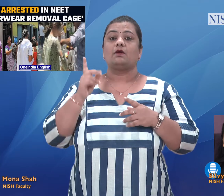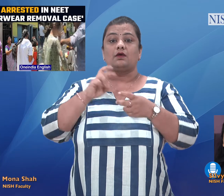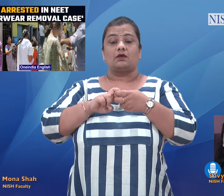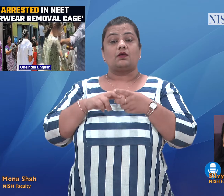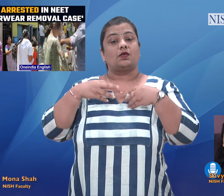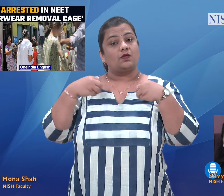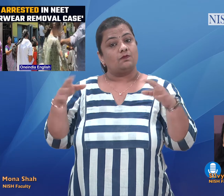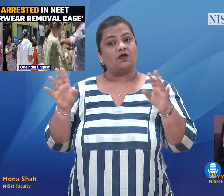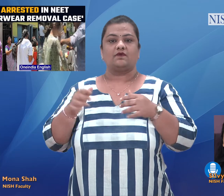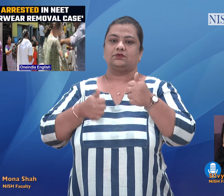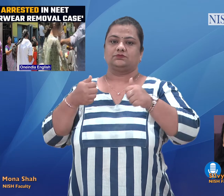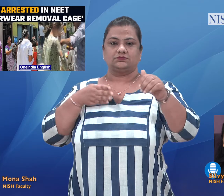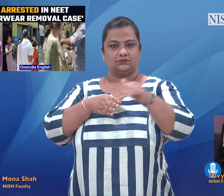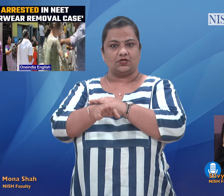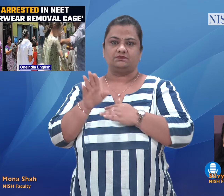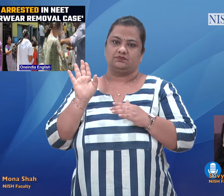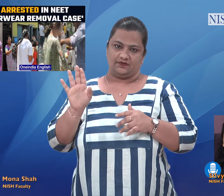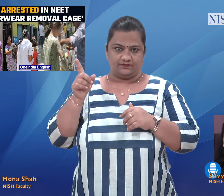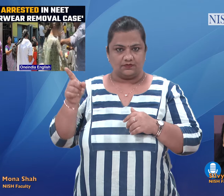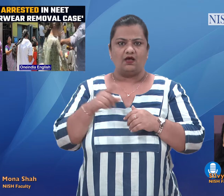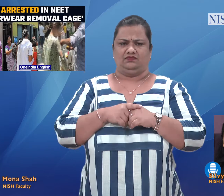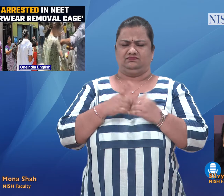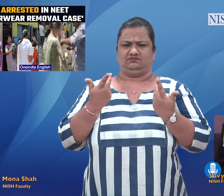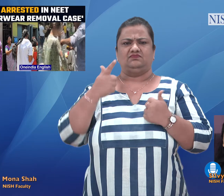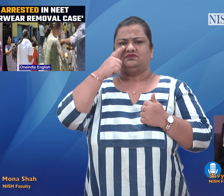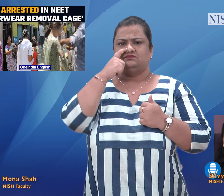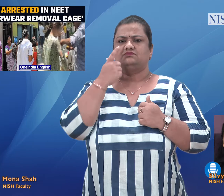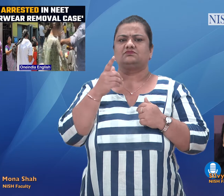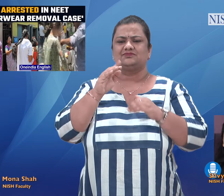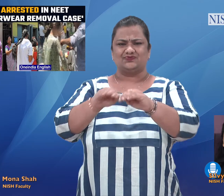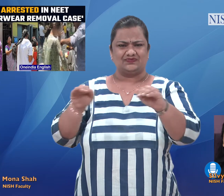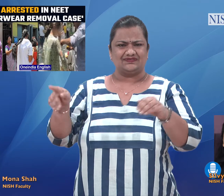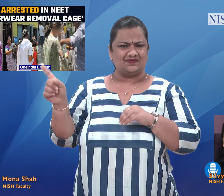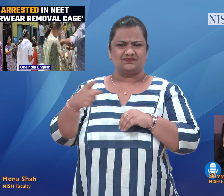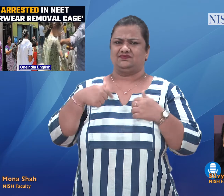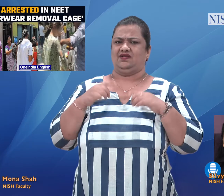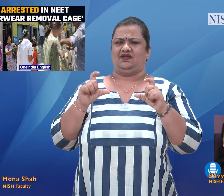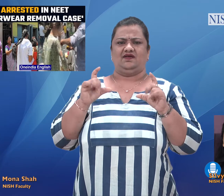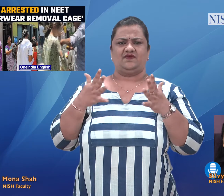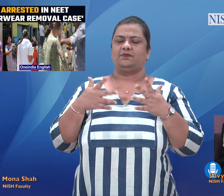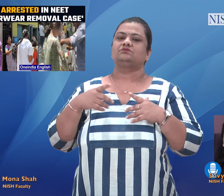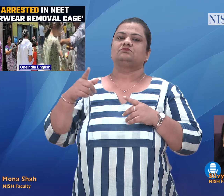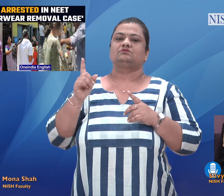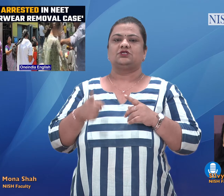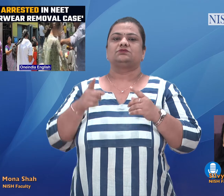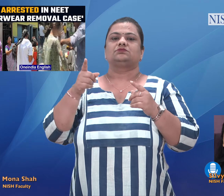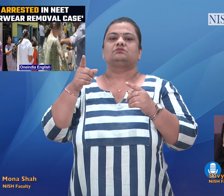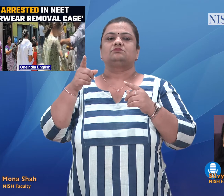The state police registered a case based on the complaint of the girl who alleged that she was asked to remove her